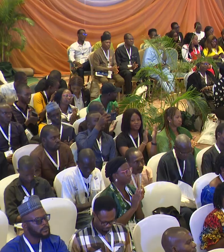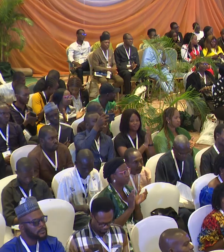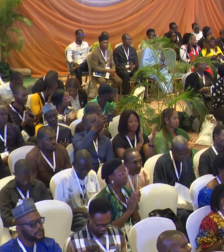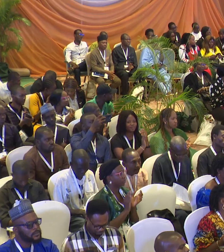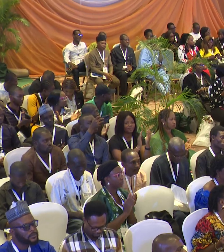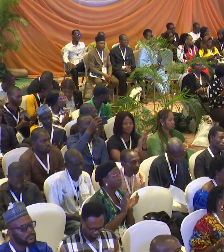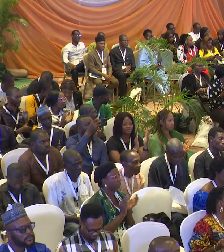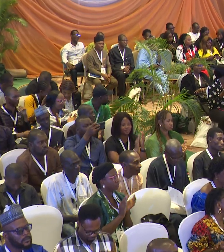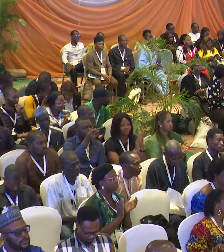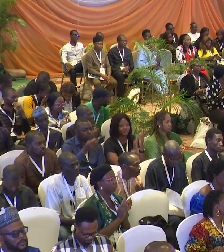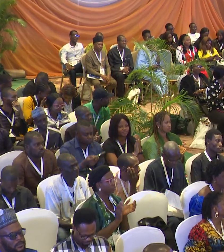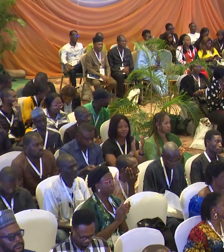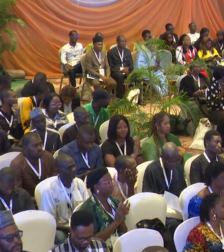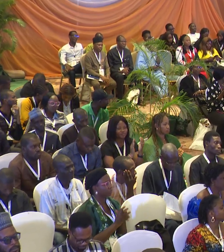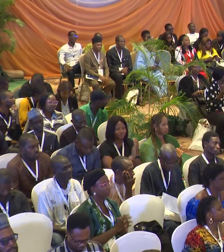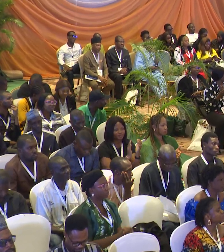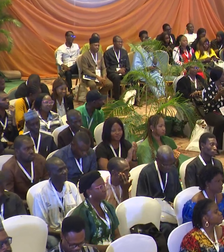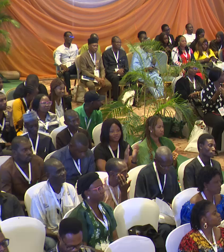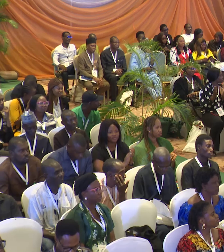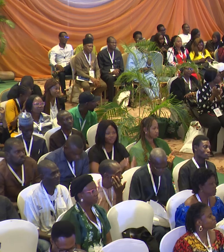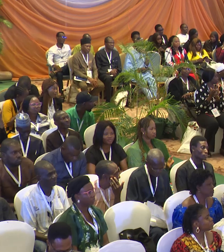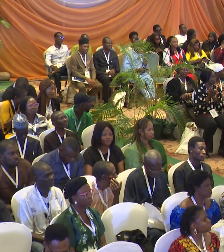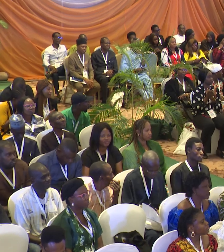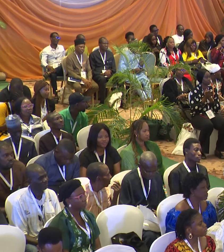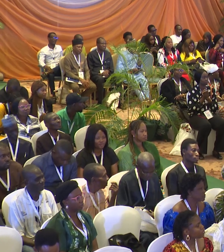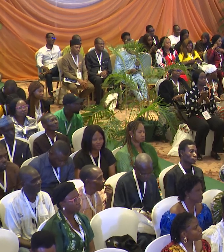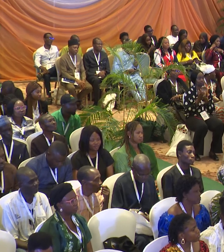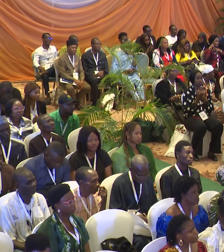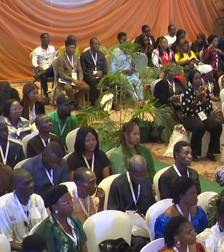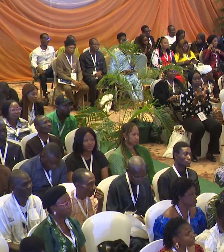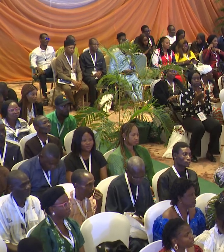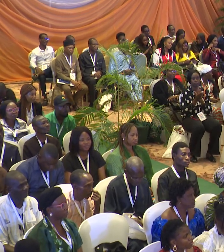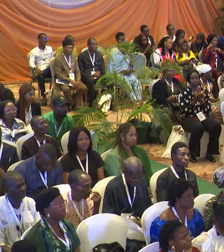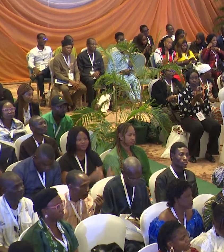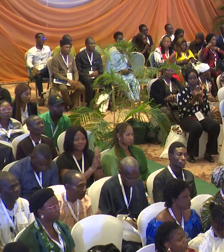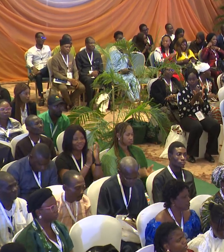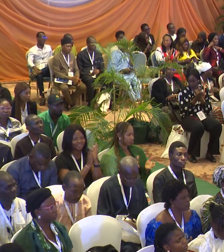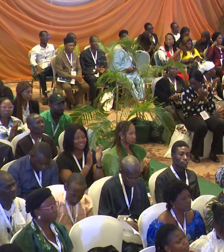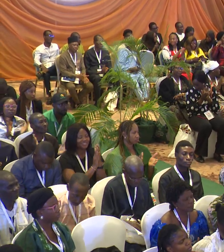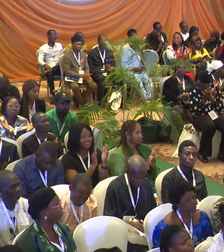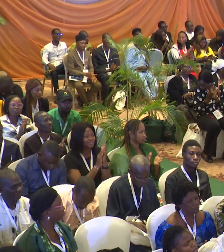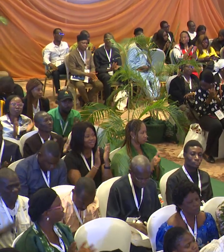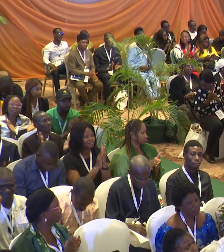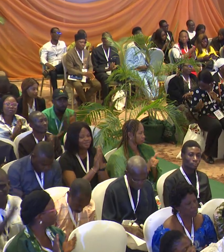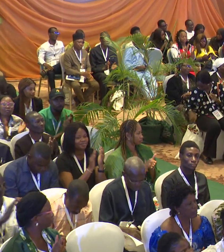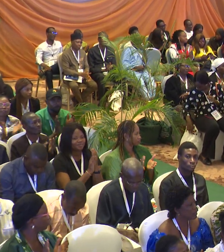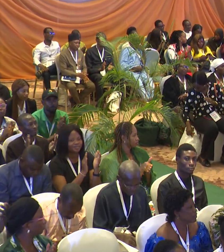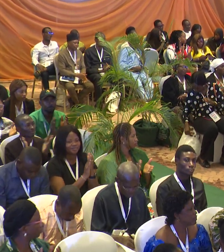All right, so all the changemakers in the house, please give yourselves a beautiful and a louder round of applause.